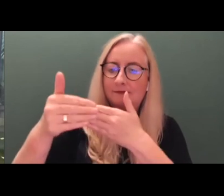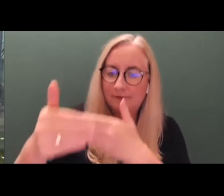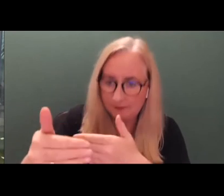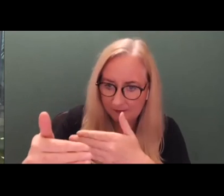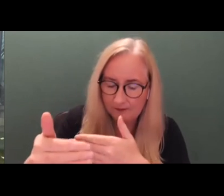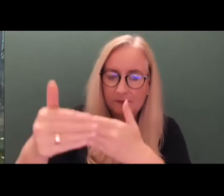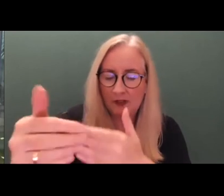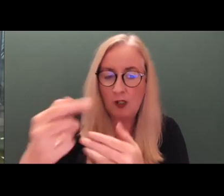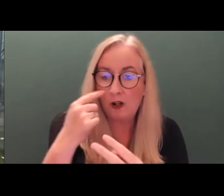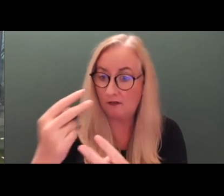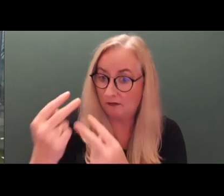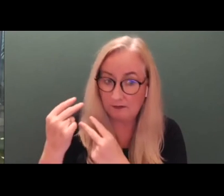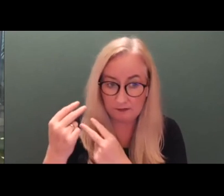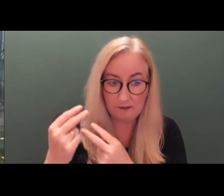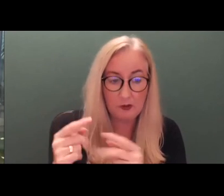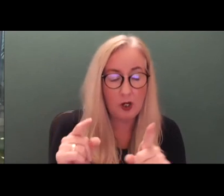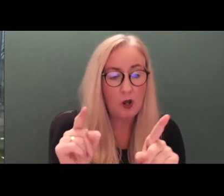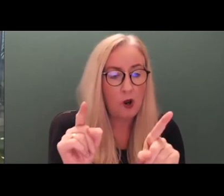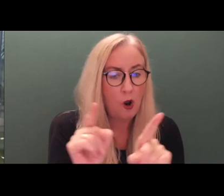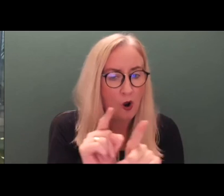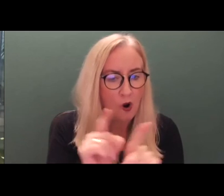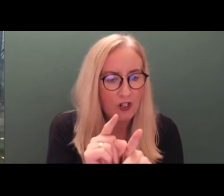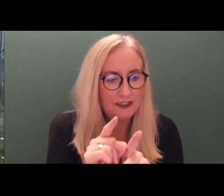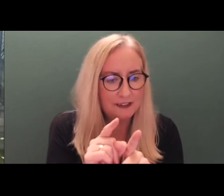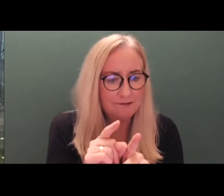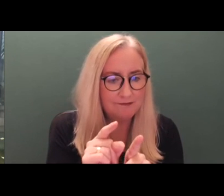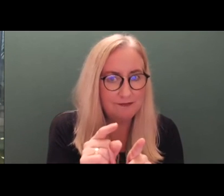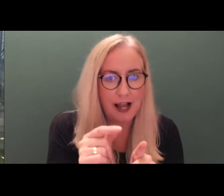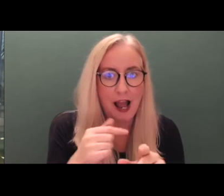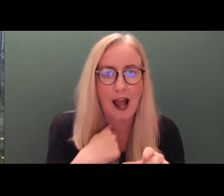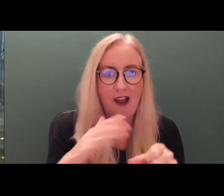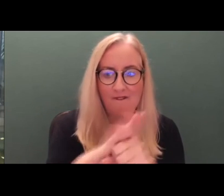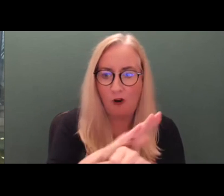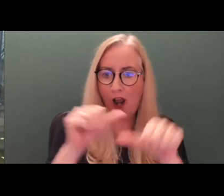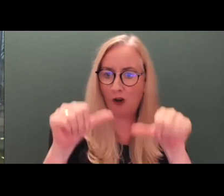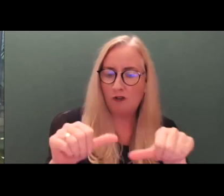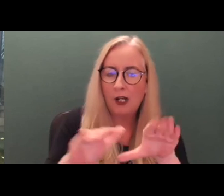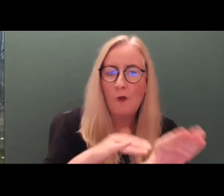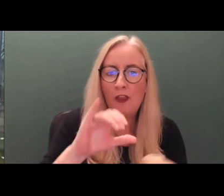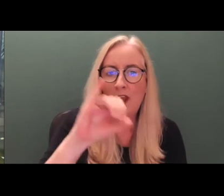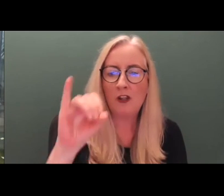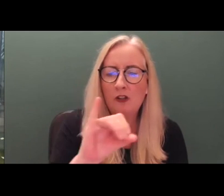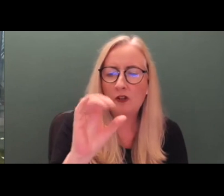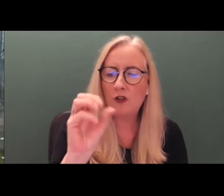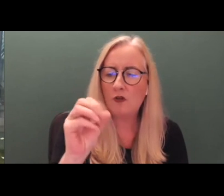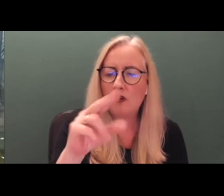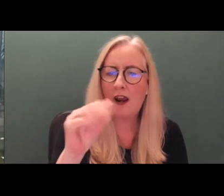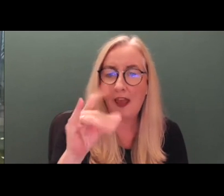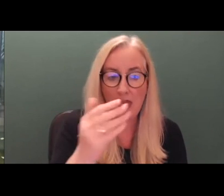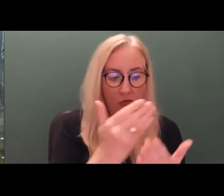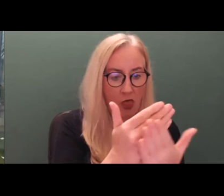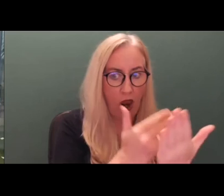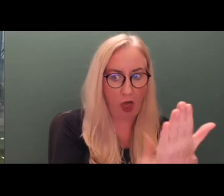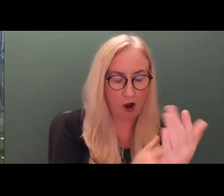I'd also I think I've got to take the opportunity to completely agree with Jonathan that the law and then